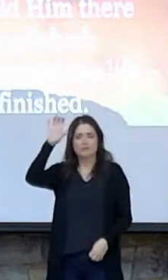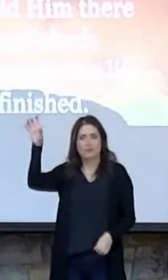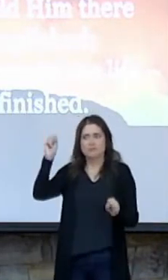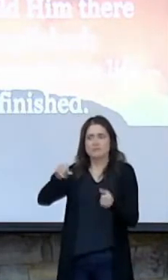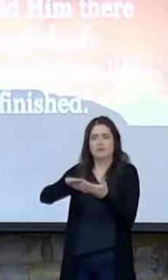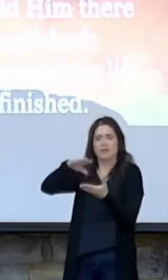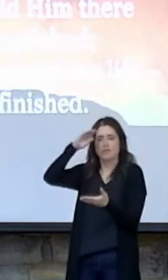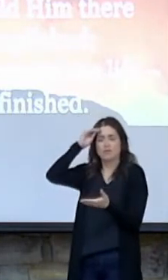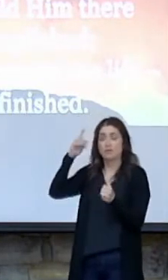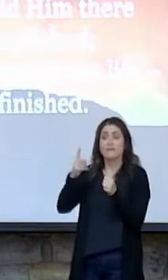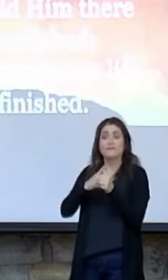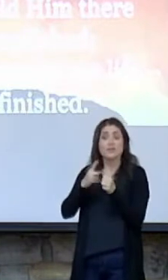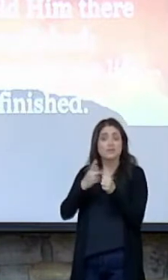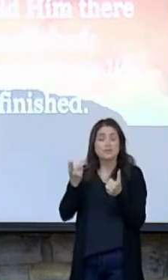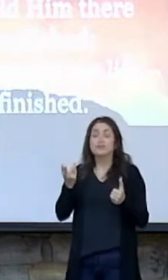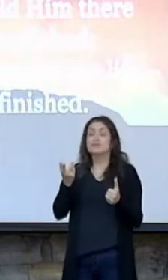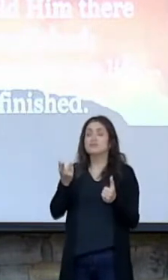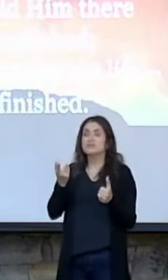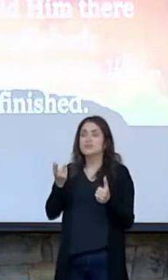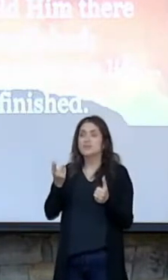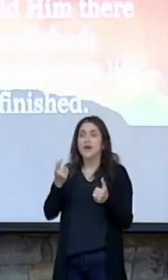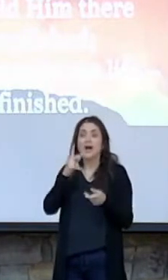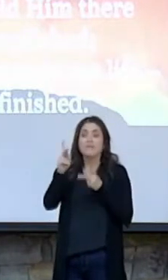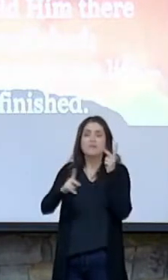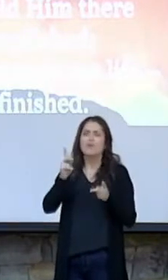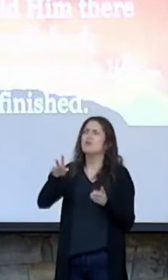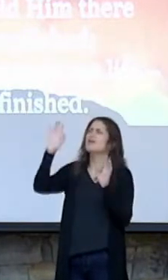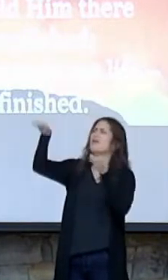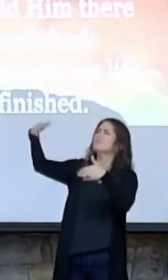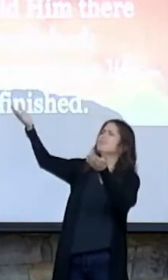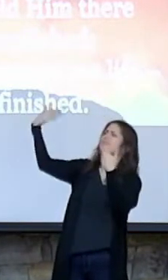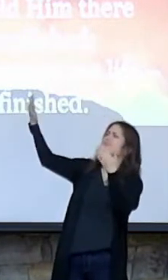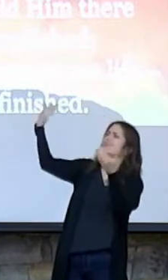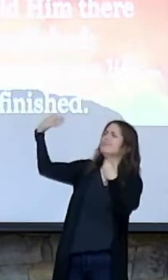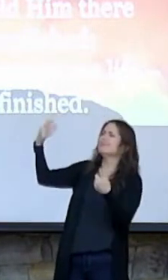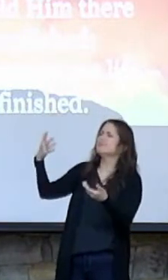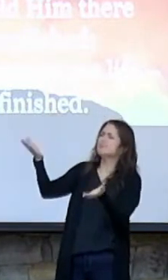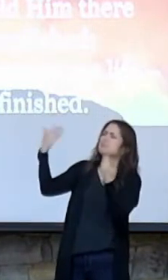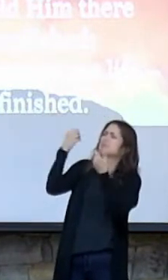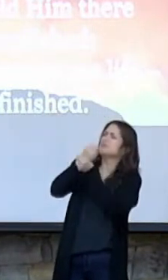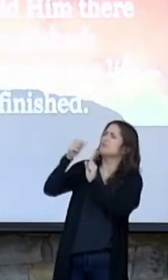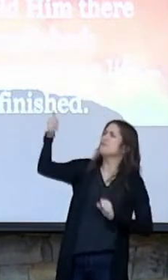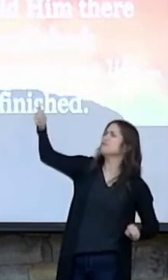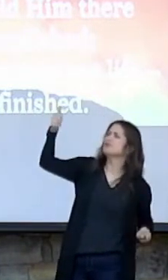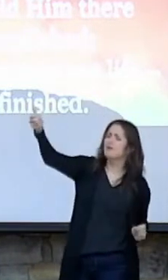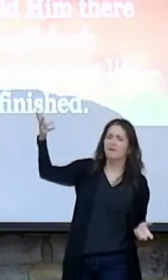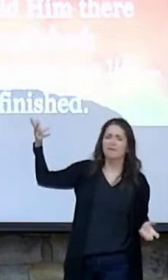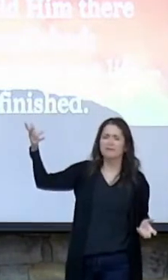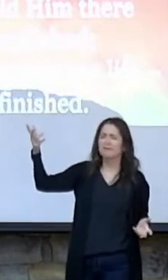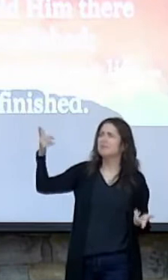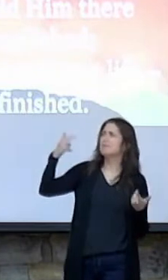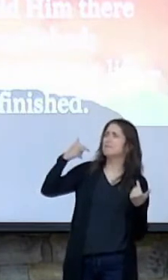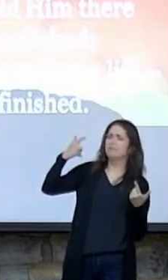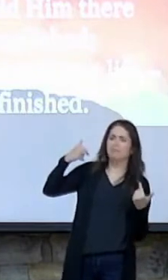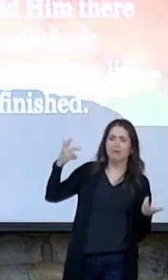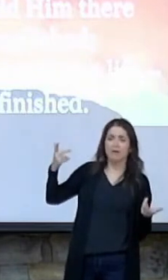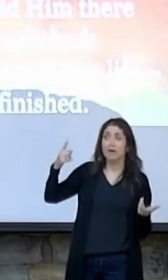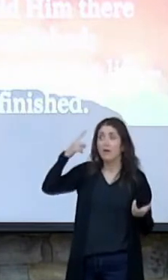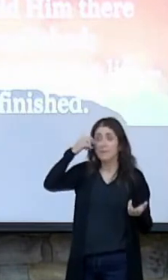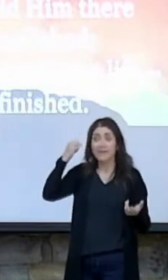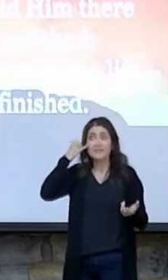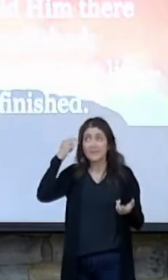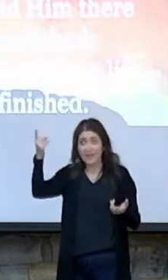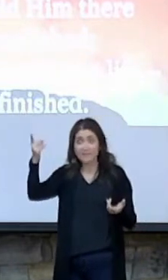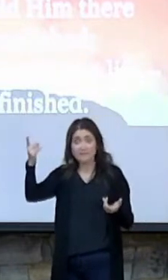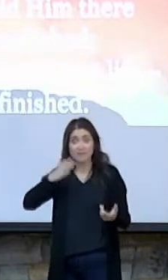There's the irony of those that would tell him to come down from the cross and save himself because you see, the irony is if he would have done that